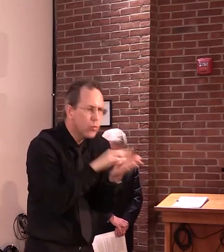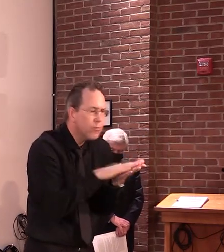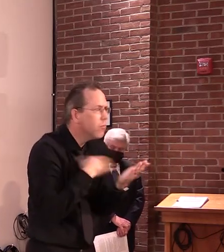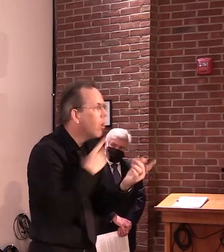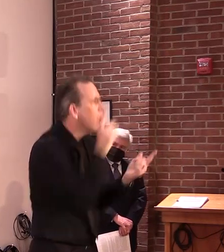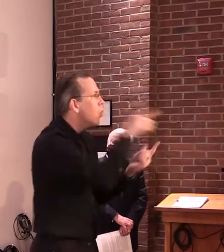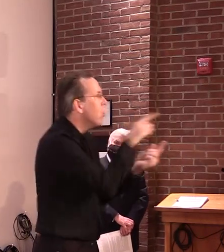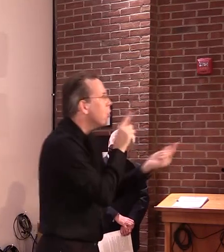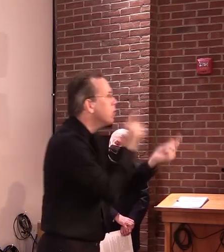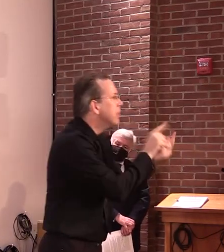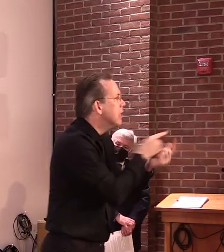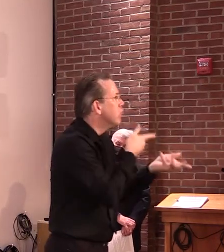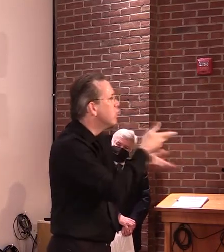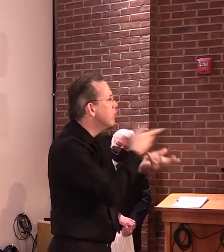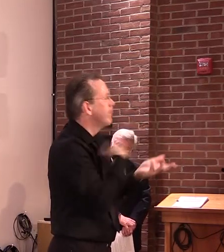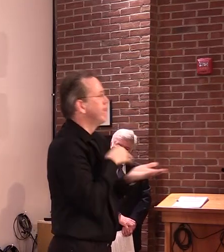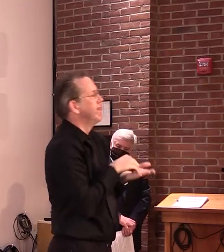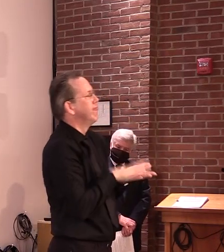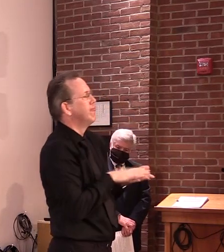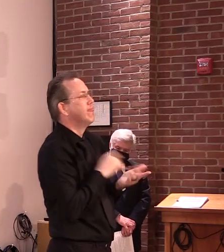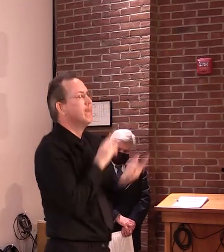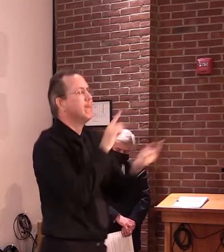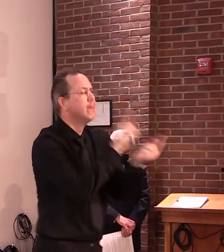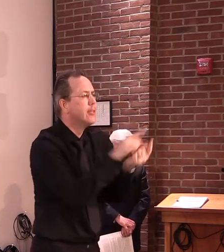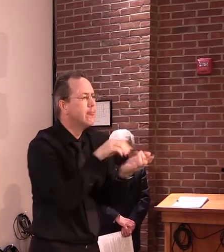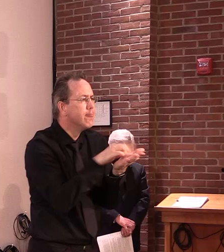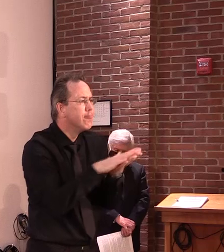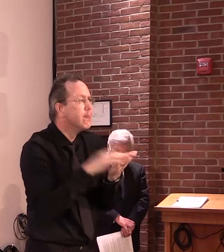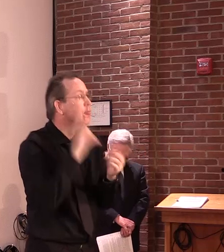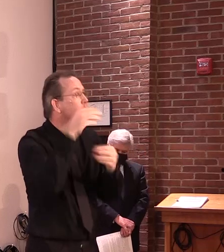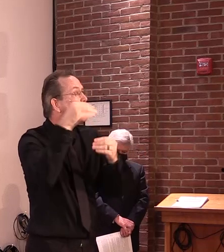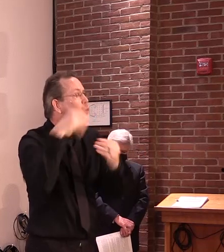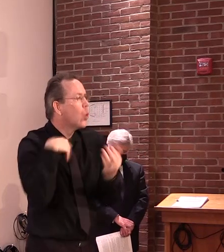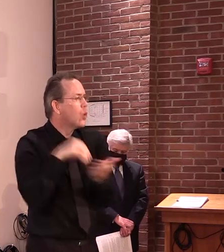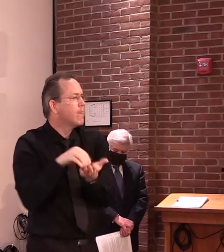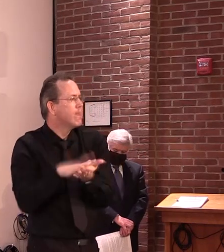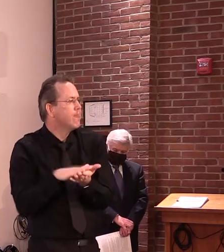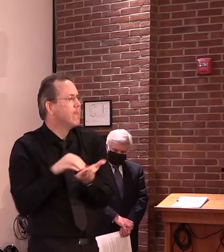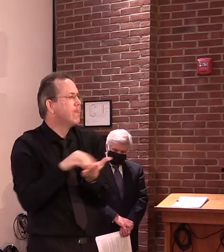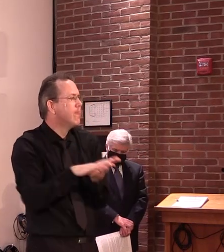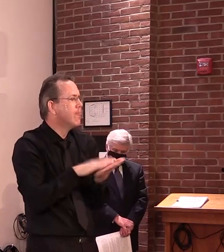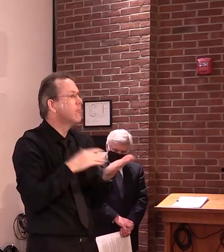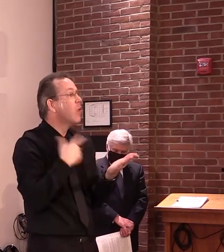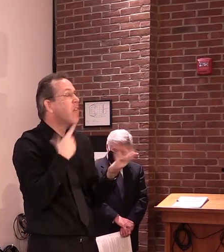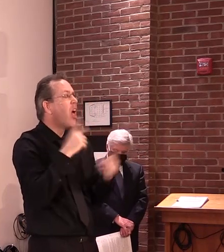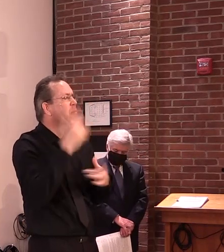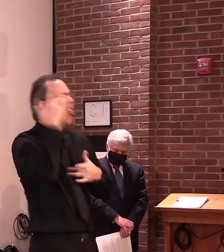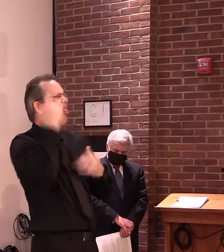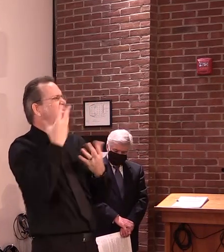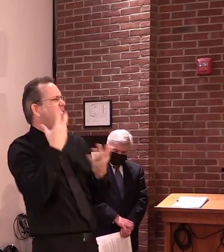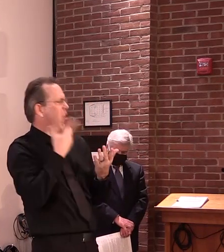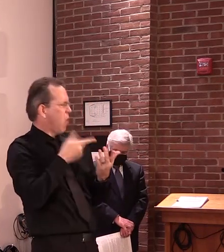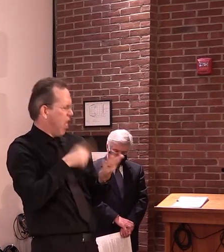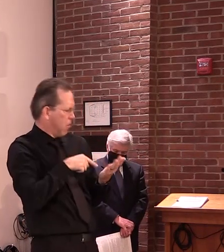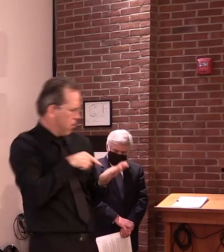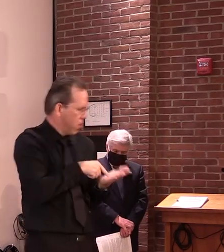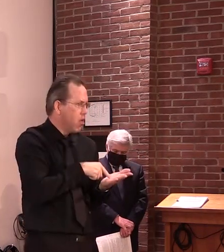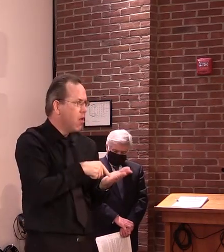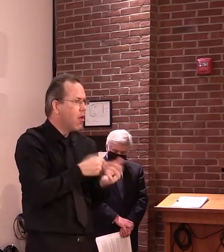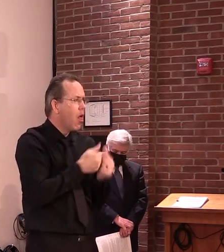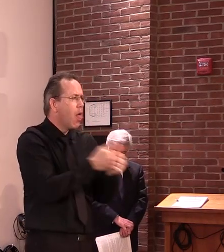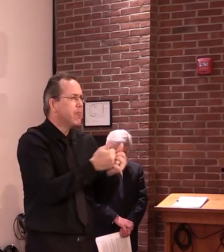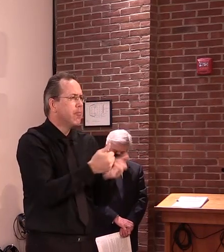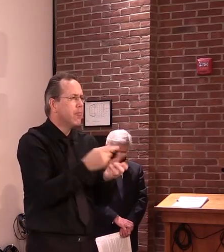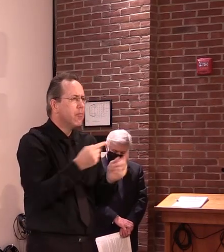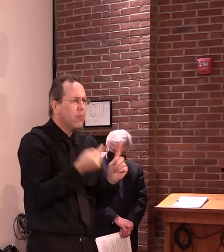That way, if you do become ill, it will be easier to know who else may be at risk of contracting the virus. And allow the health